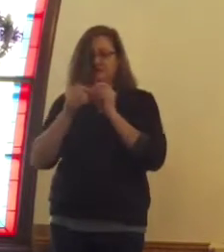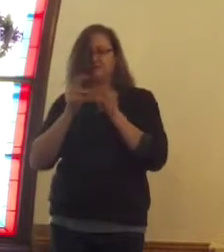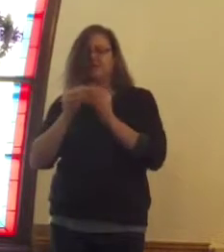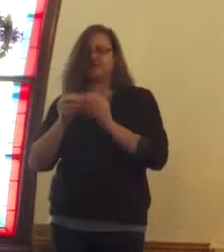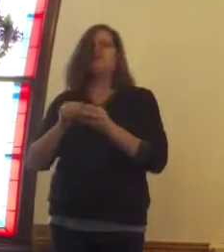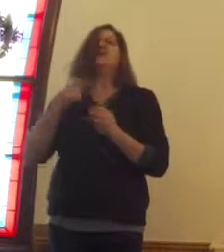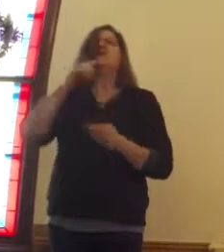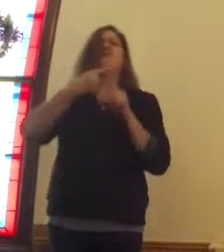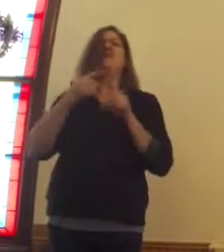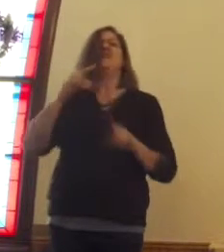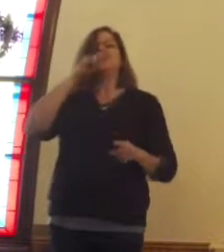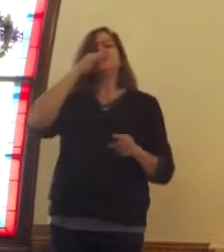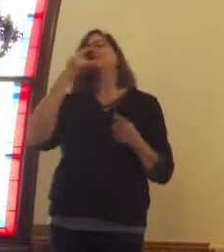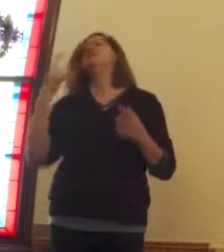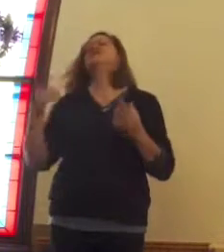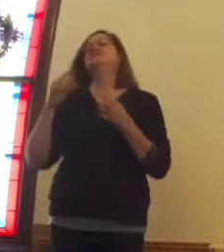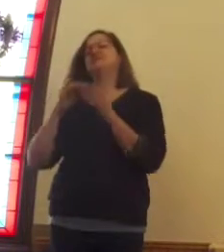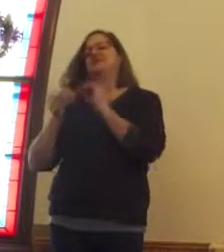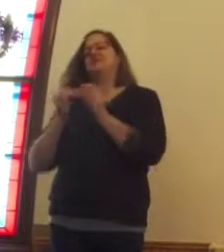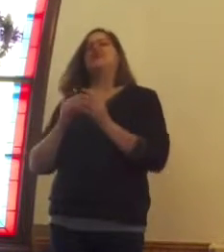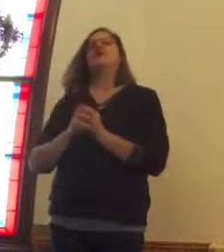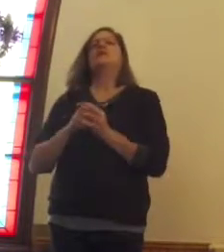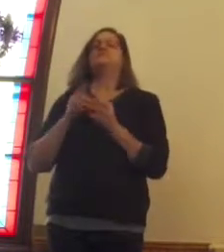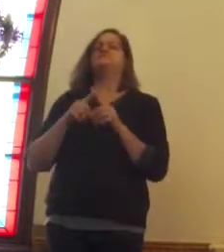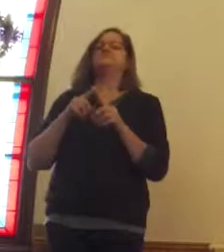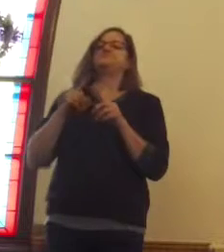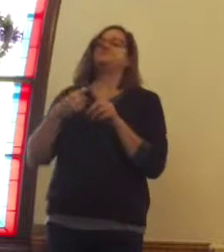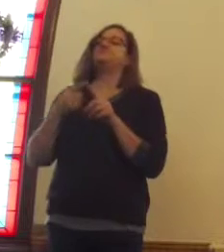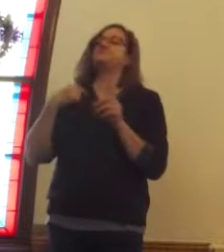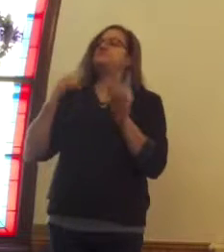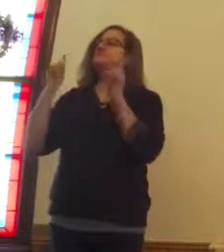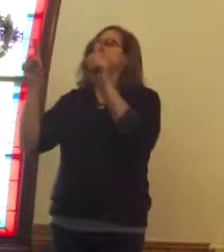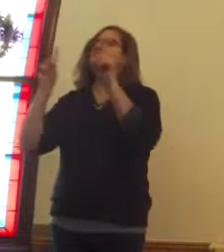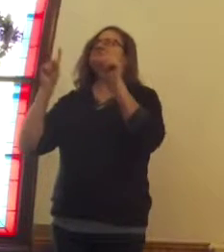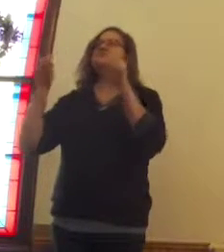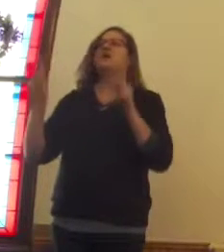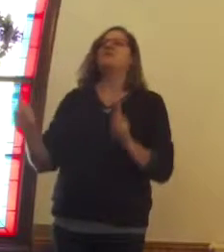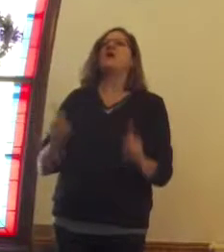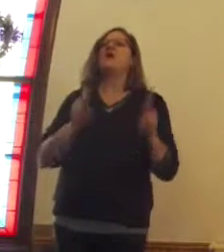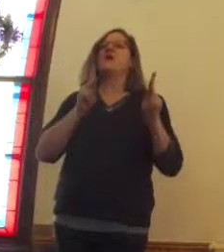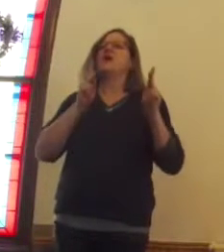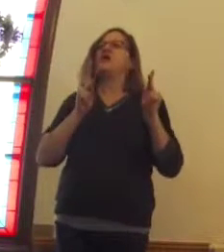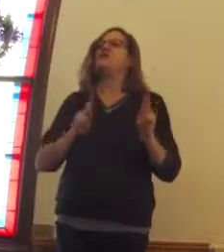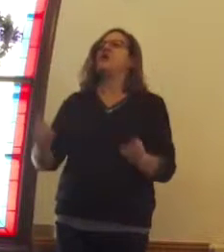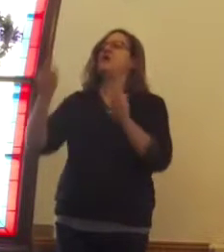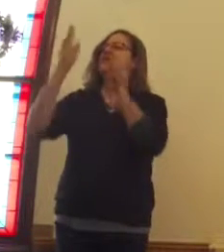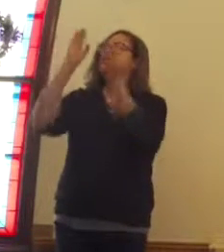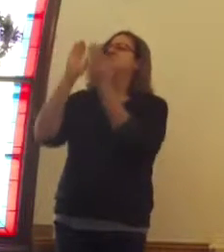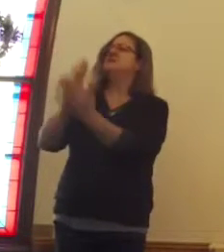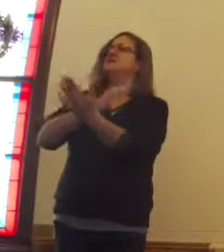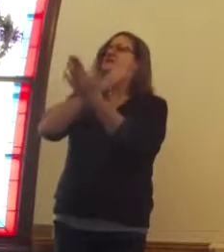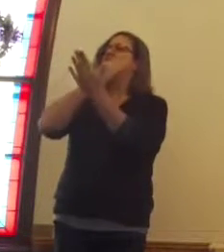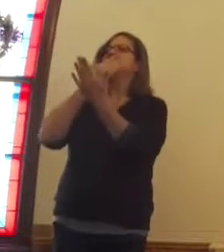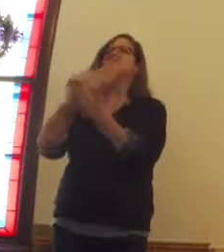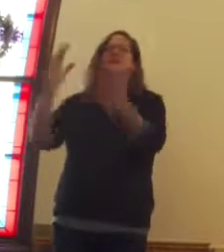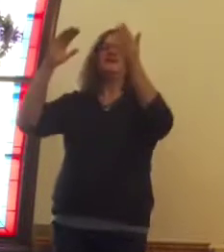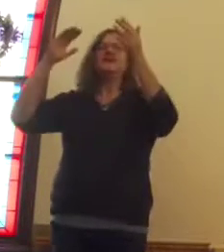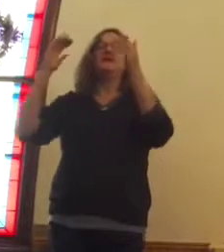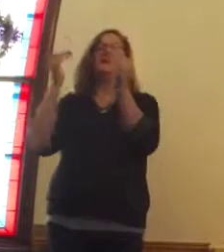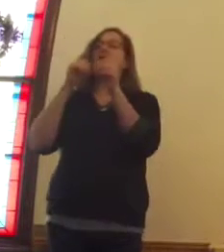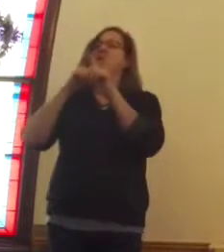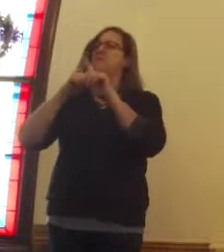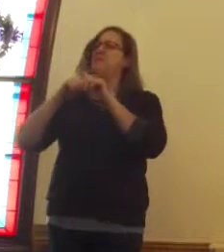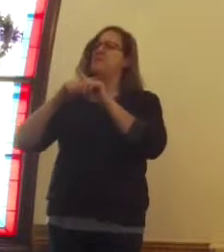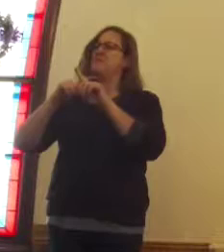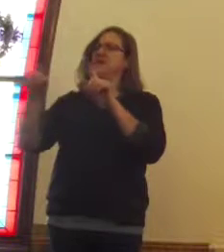crocheted snowflakes, attend a myriad of holiday parties, and sing the choir's cantata, but do not focus